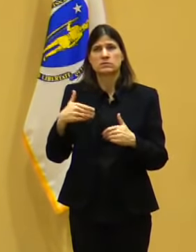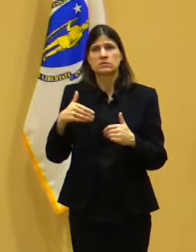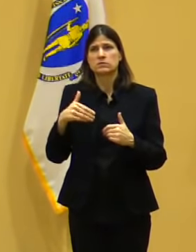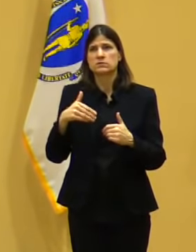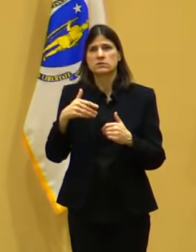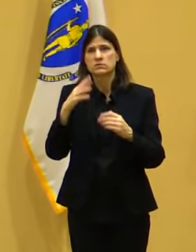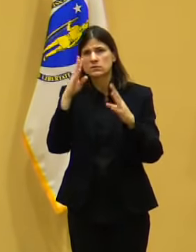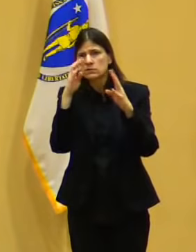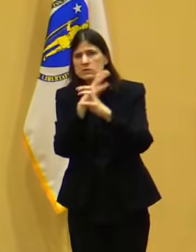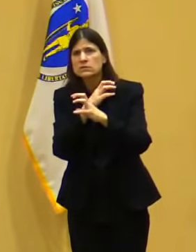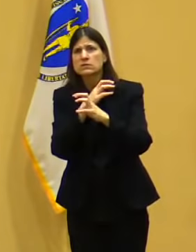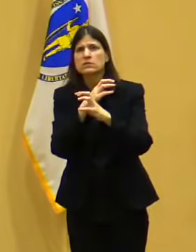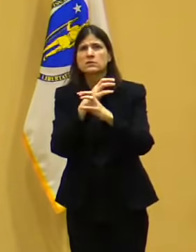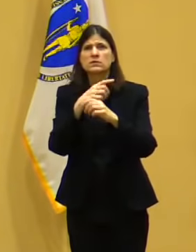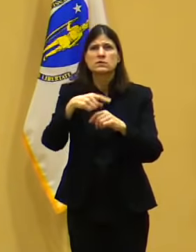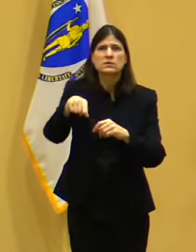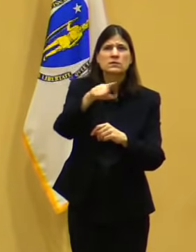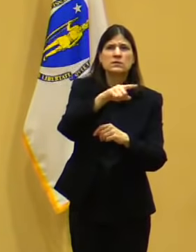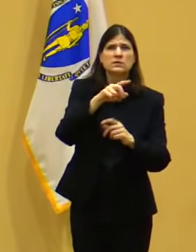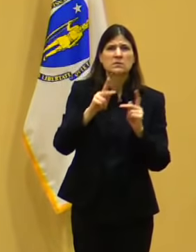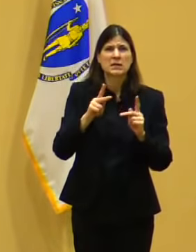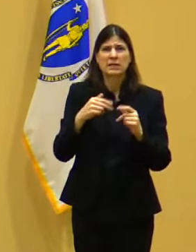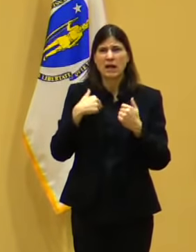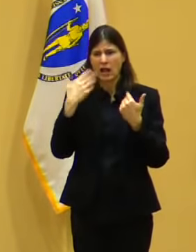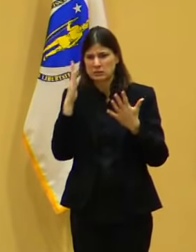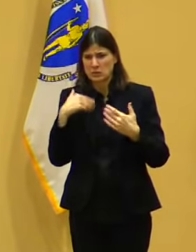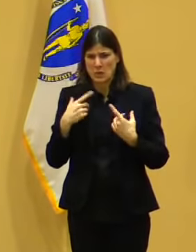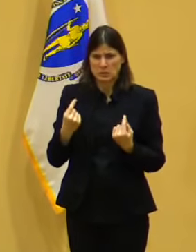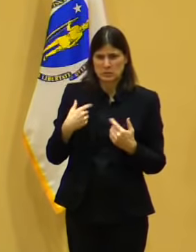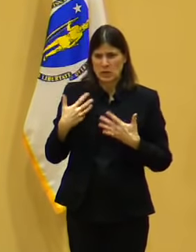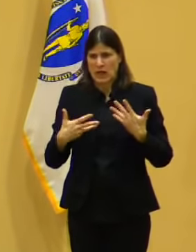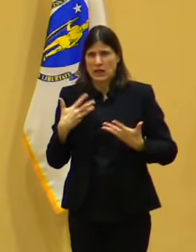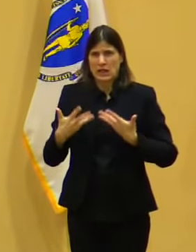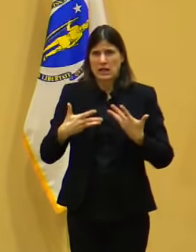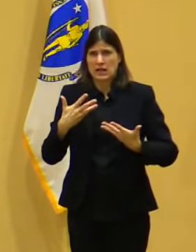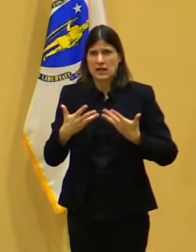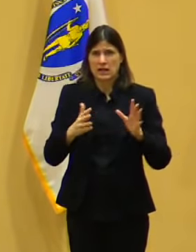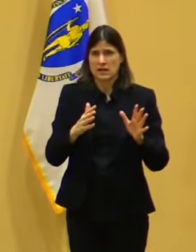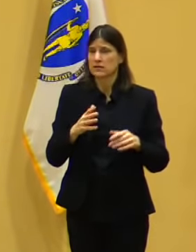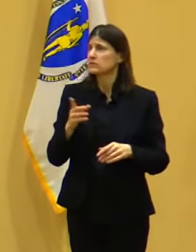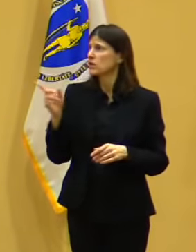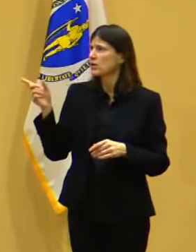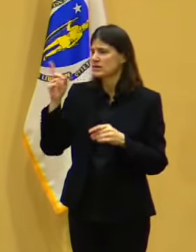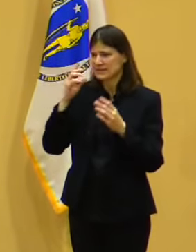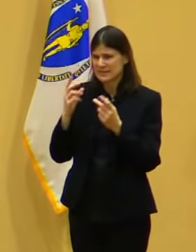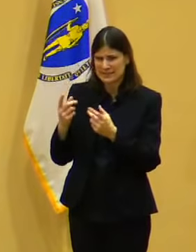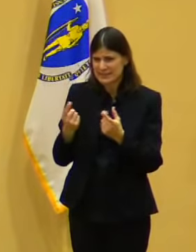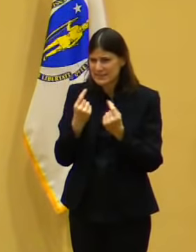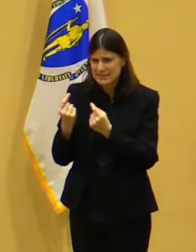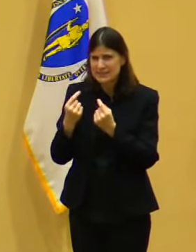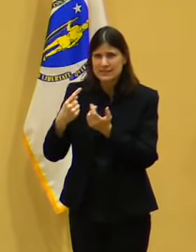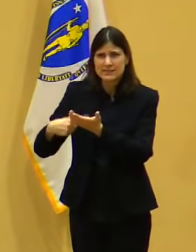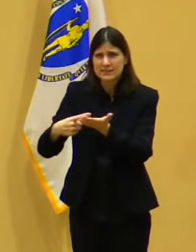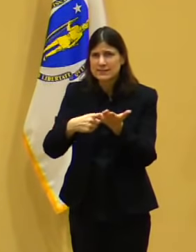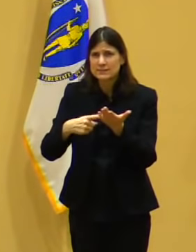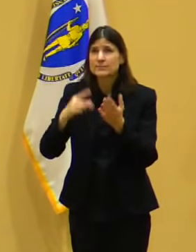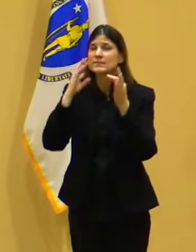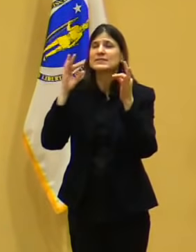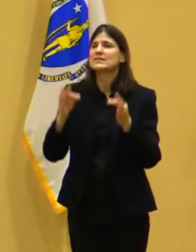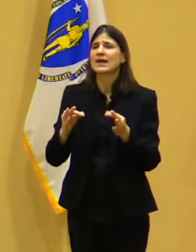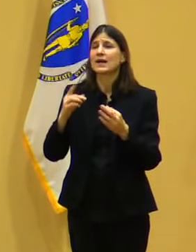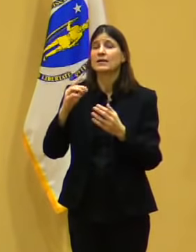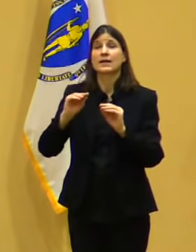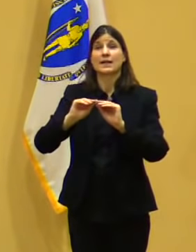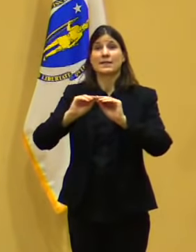we decided to make a clear distinction around 75-year-olds followed by 65-year-olds with people and people with two comorbidities.